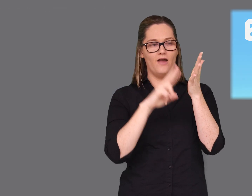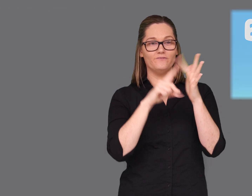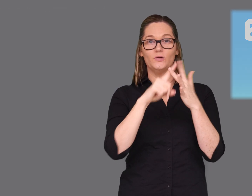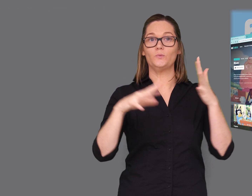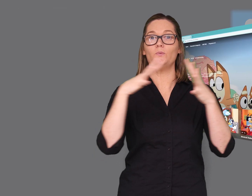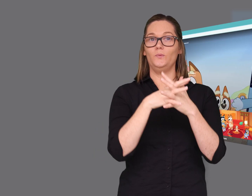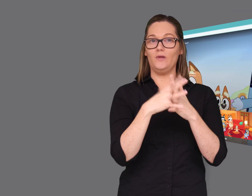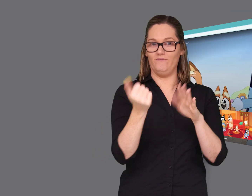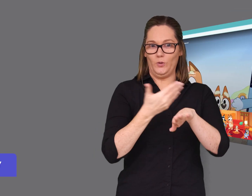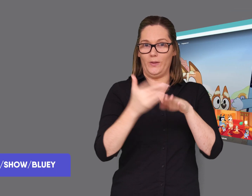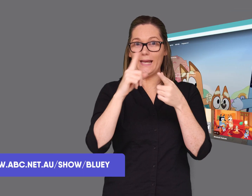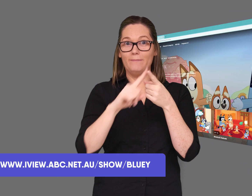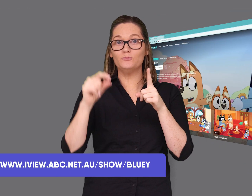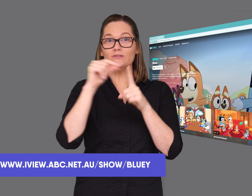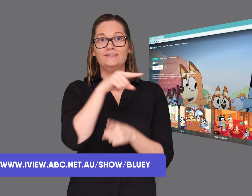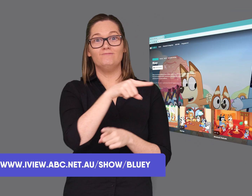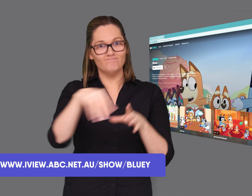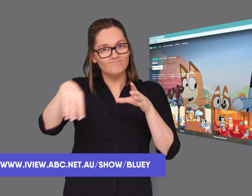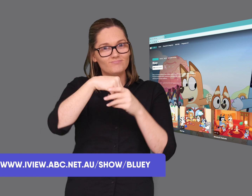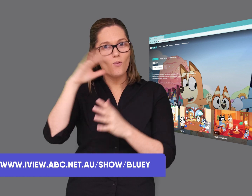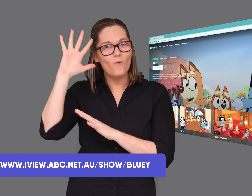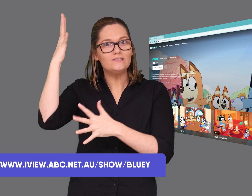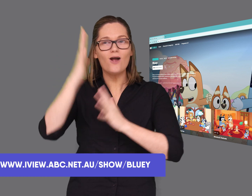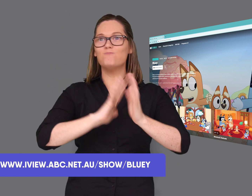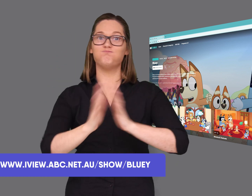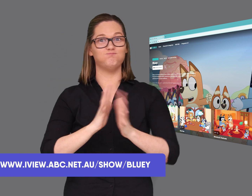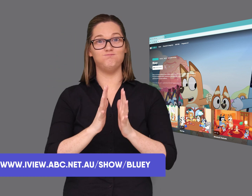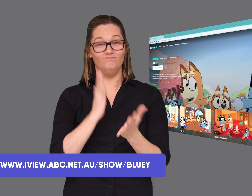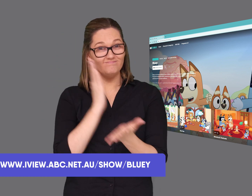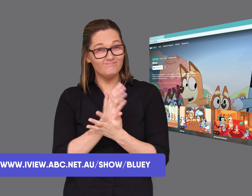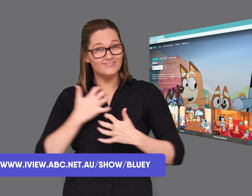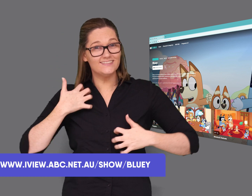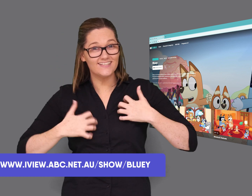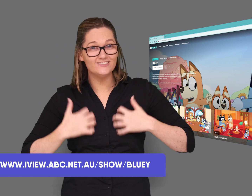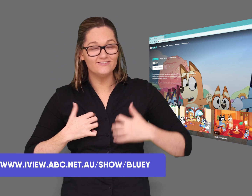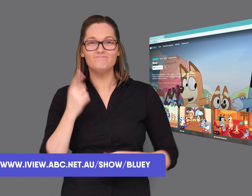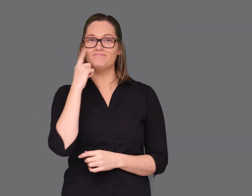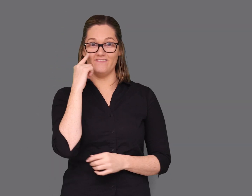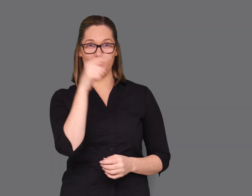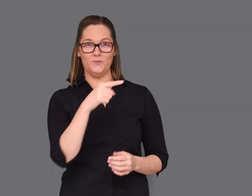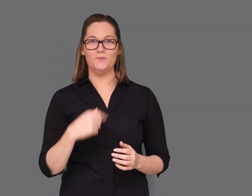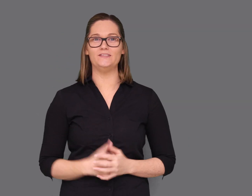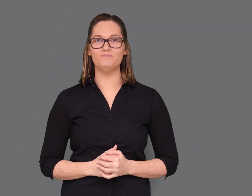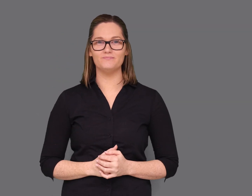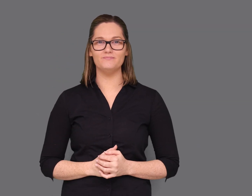iview. The latest episode includes Auslan. It's fantastic. Go and check it out. Thank you.